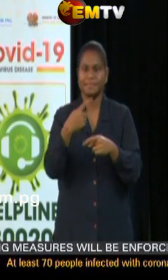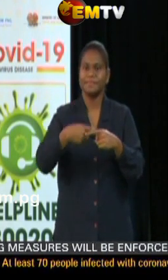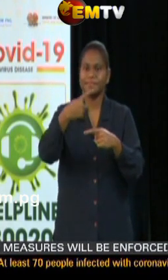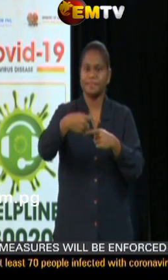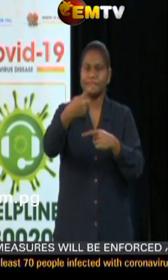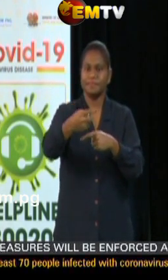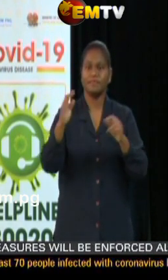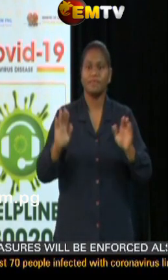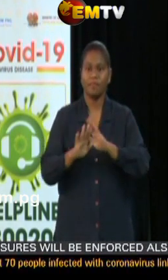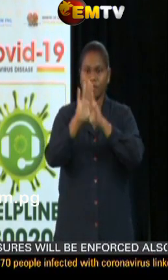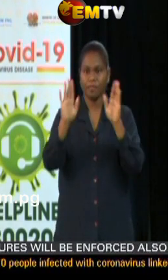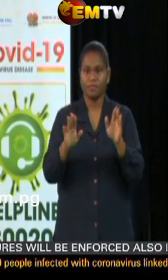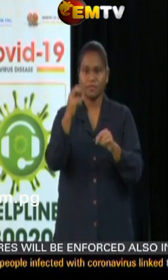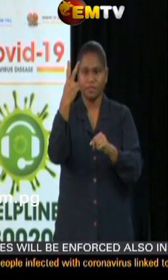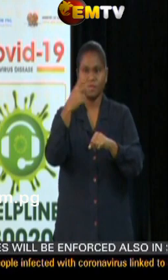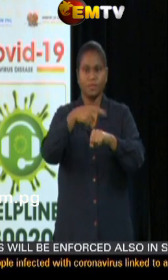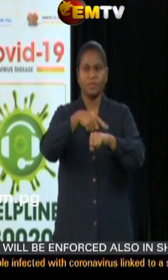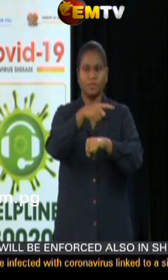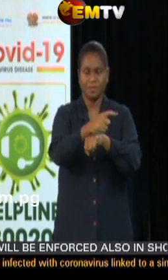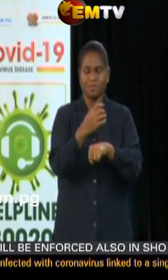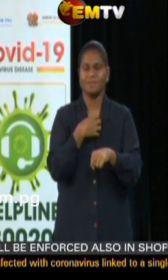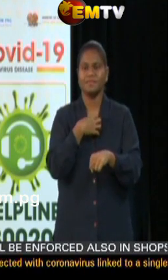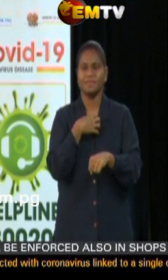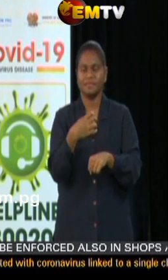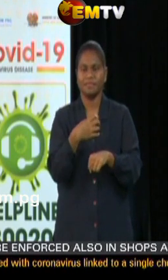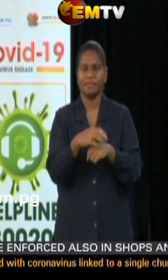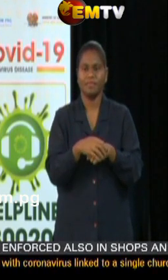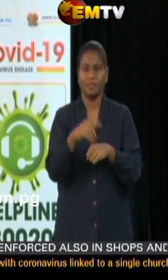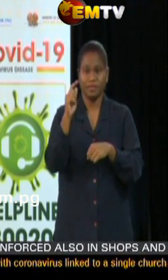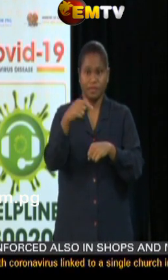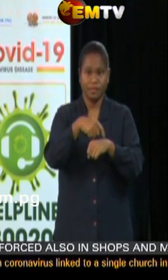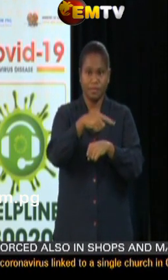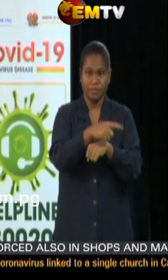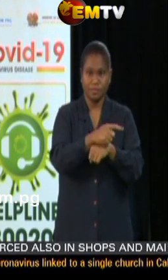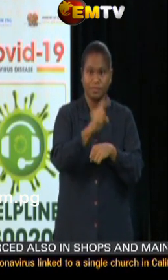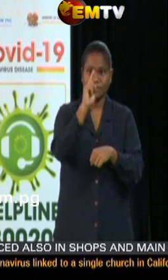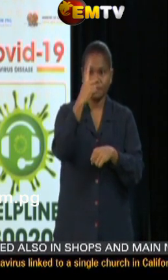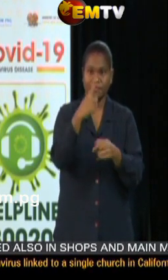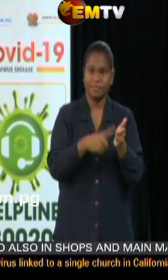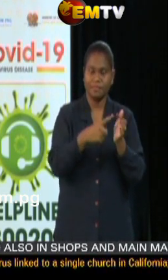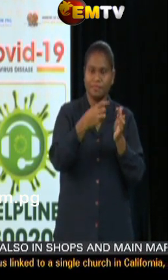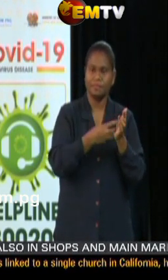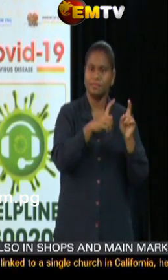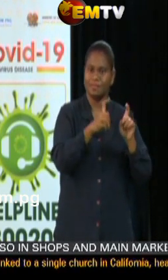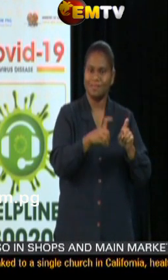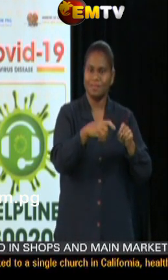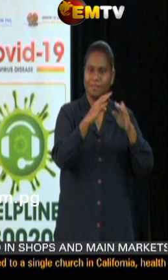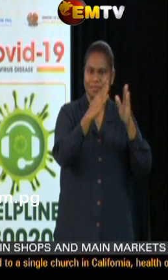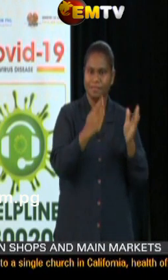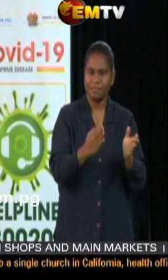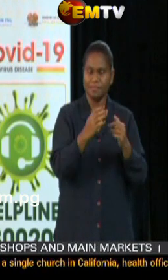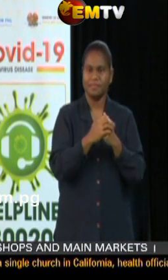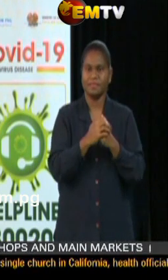holidays. As you know, their first time holiday is due at the end of this week, and so we are allowing them to remain at home. And